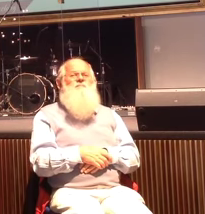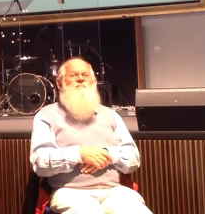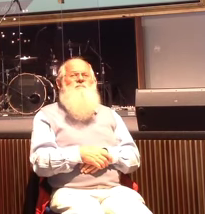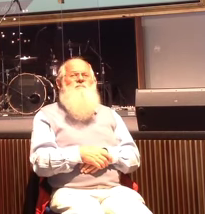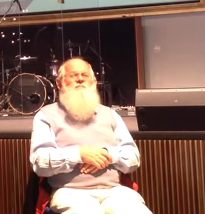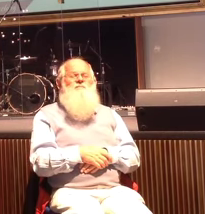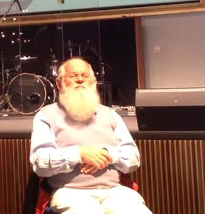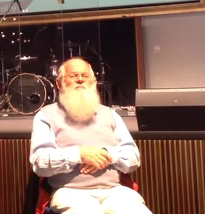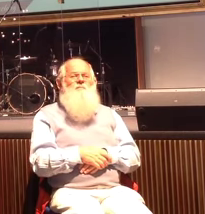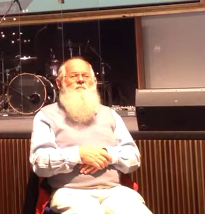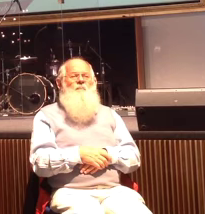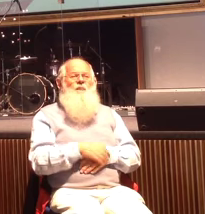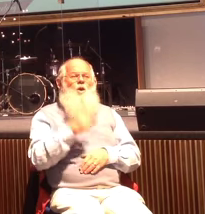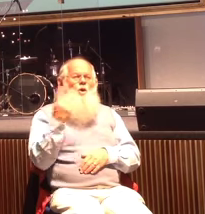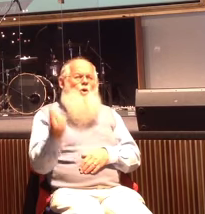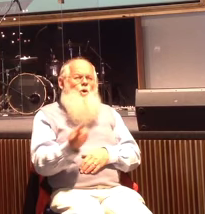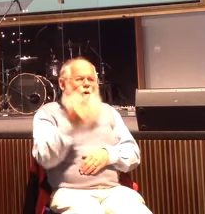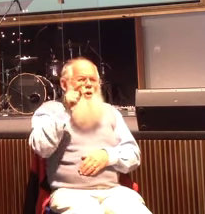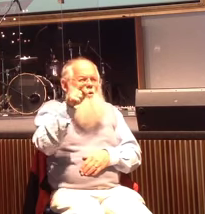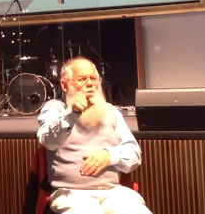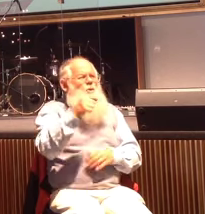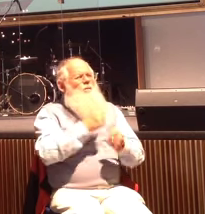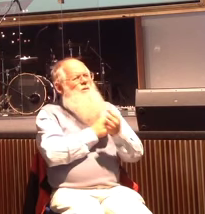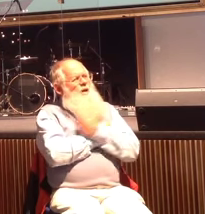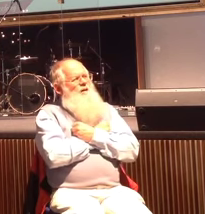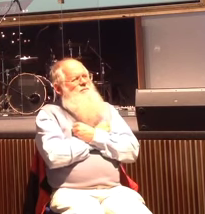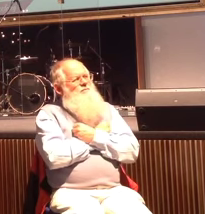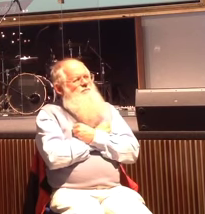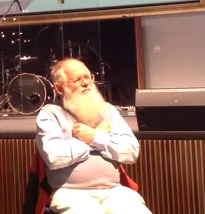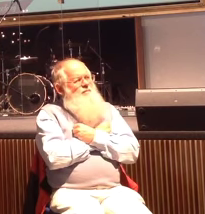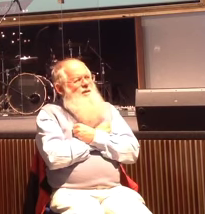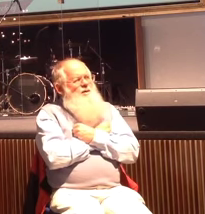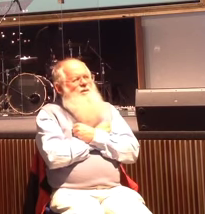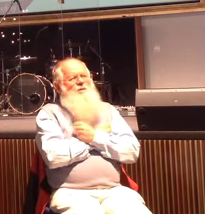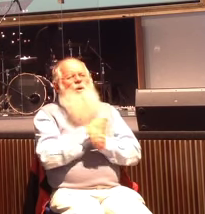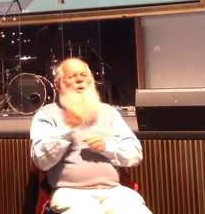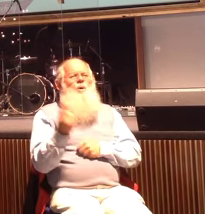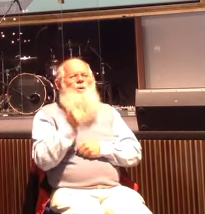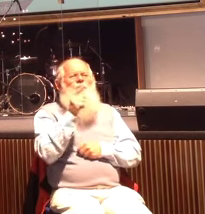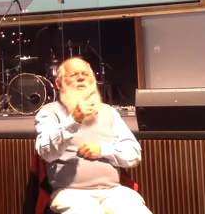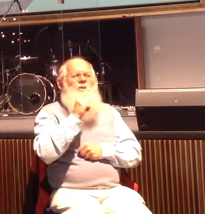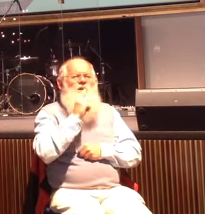who are you loving who are you telling your story to